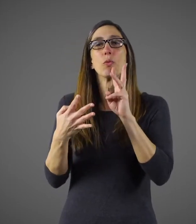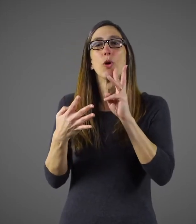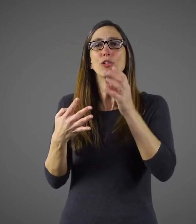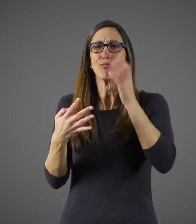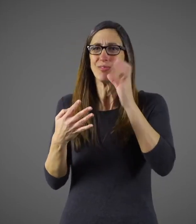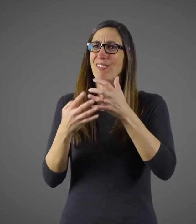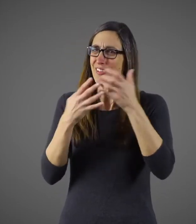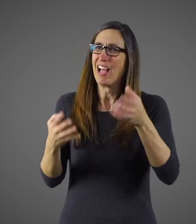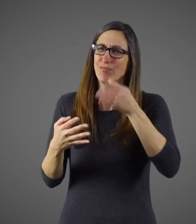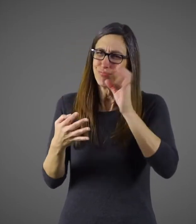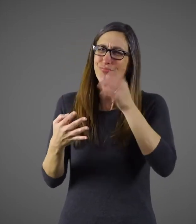a lot of water.